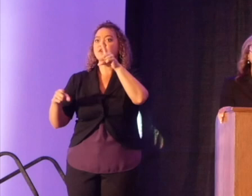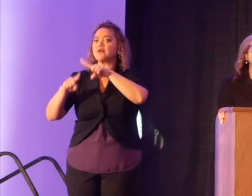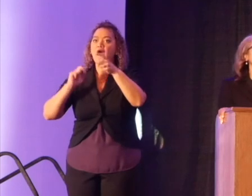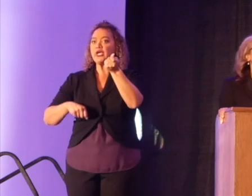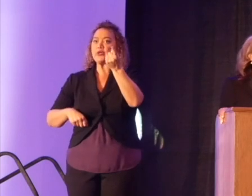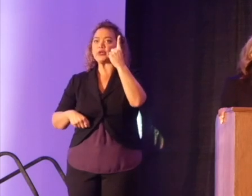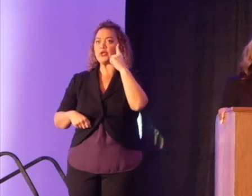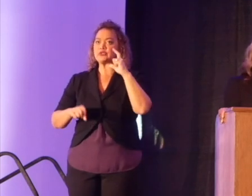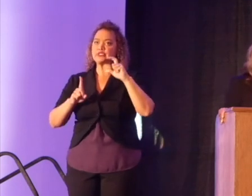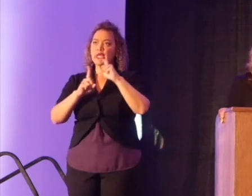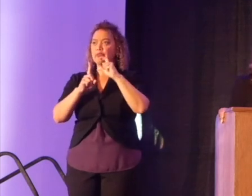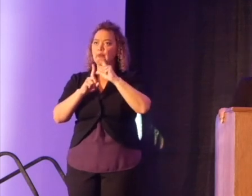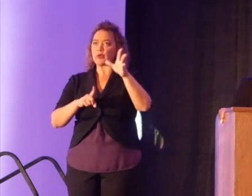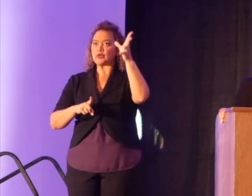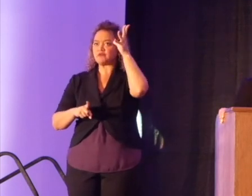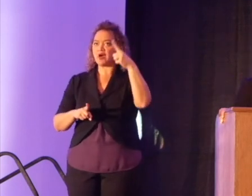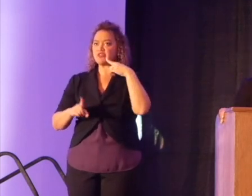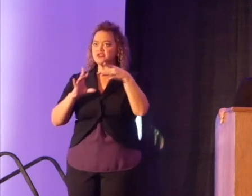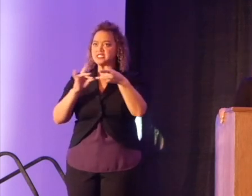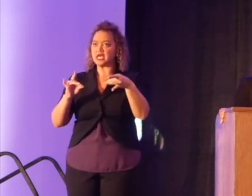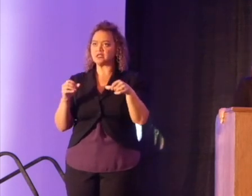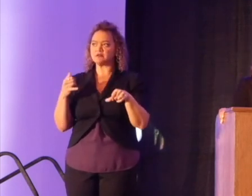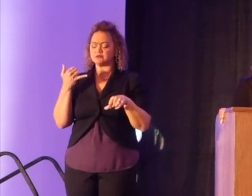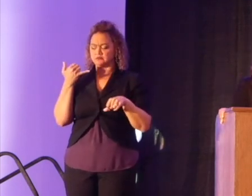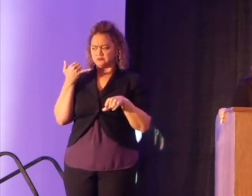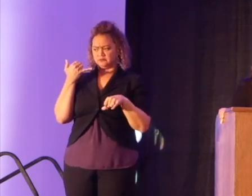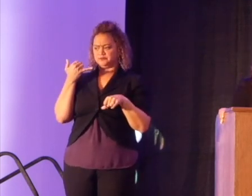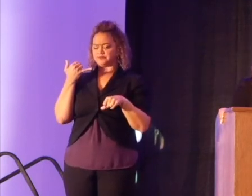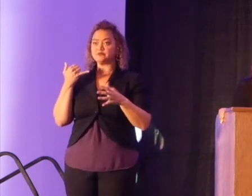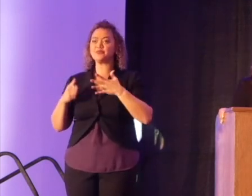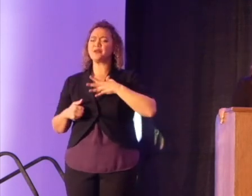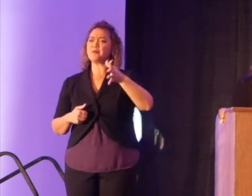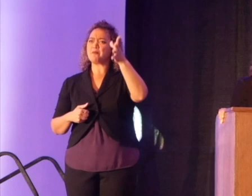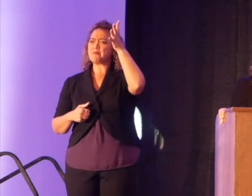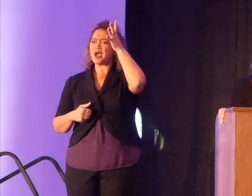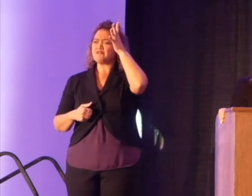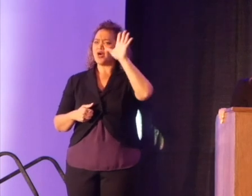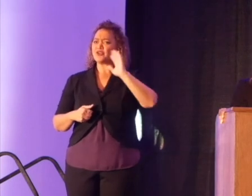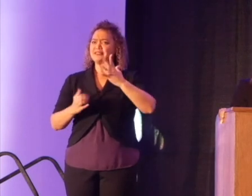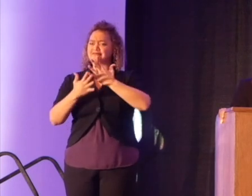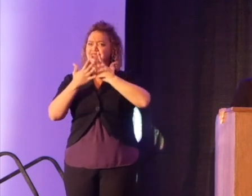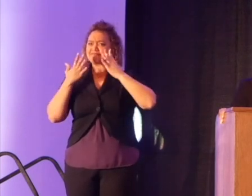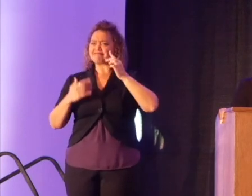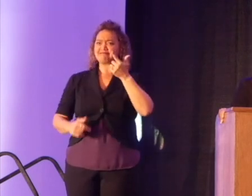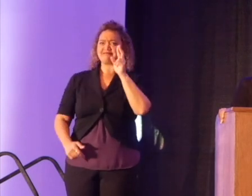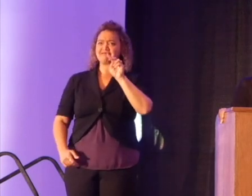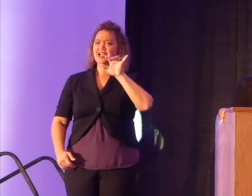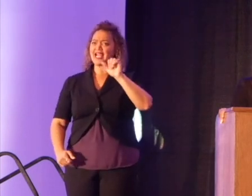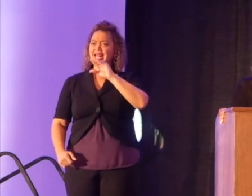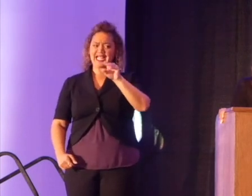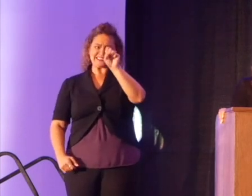understand the word he was saying. My father, who shared the hybrid of a charming Guyanese and Southern